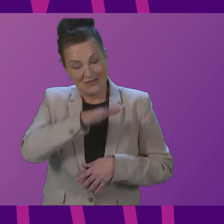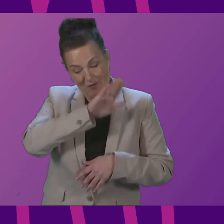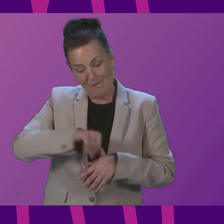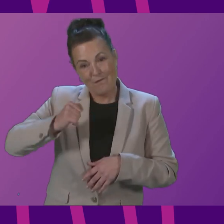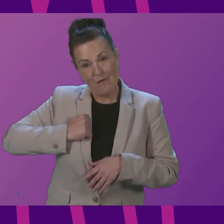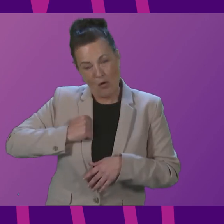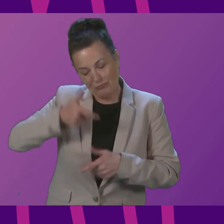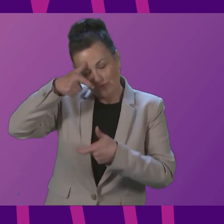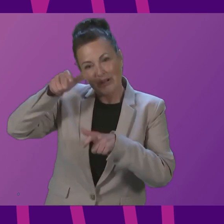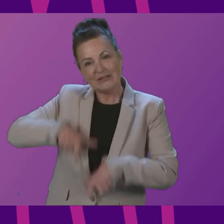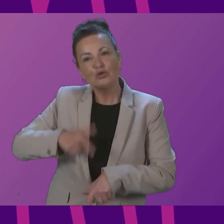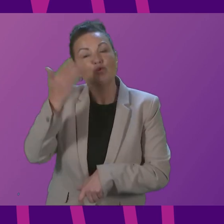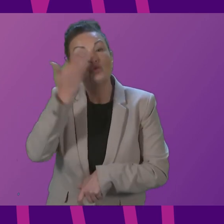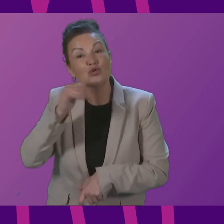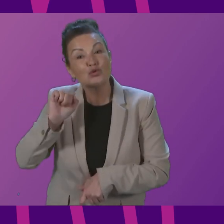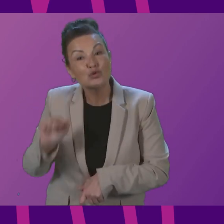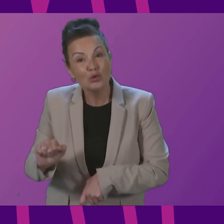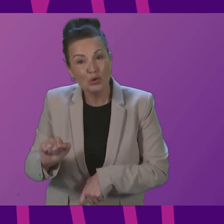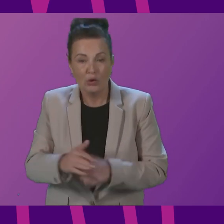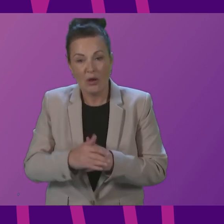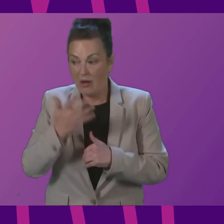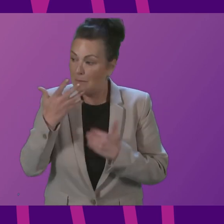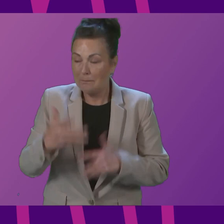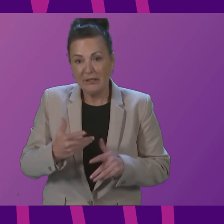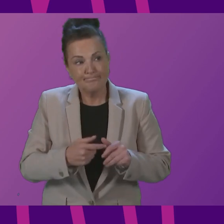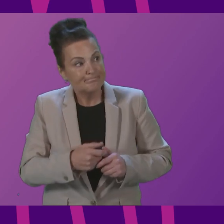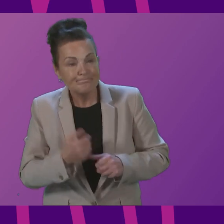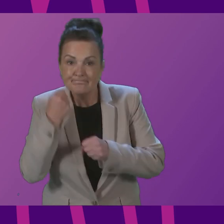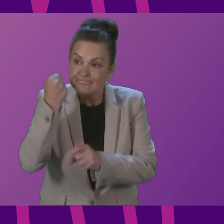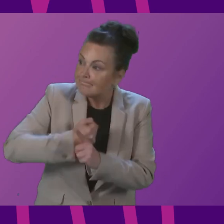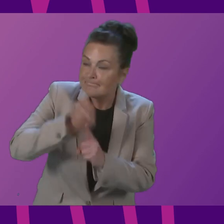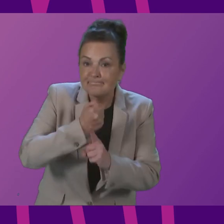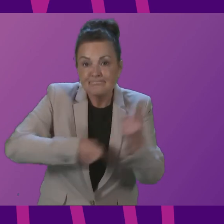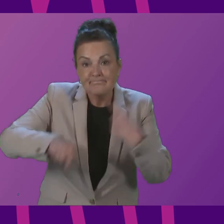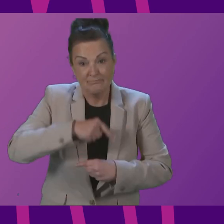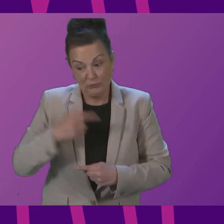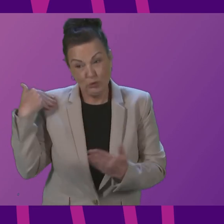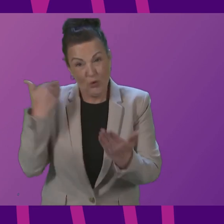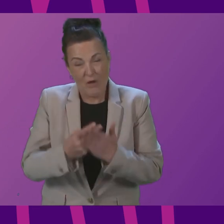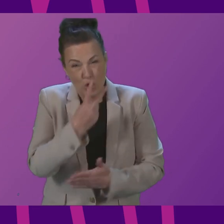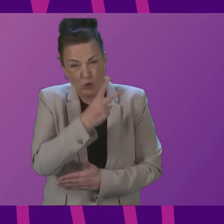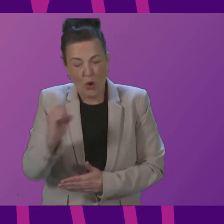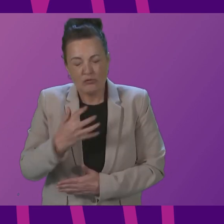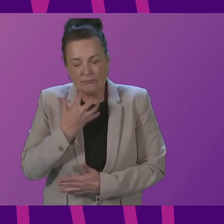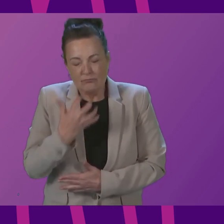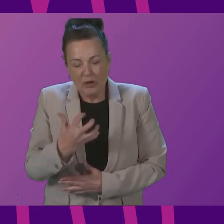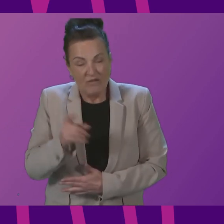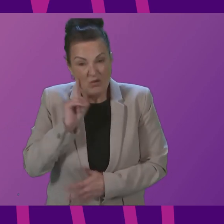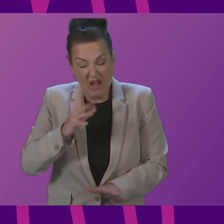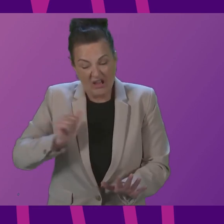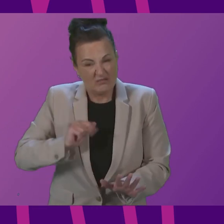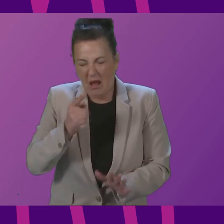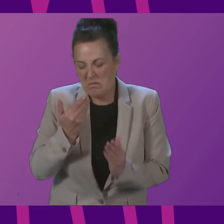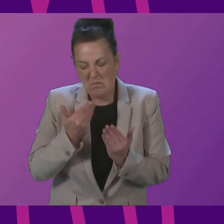Residential School have come to Parliament to highlight their plight so far more than 200 brave women have come forward and I suspect that's the tip of the iceberg